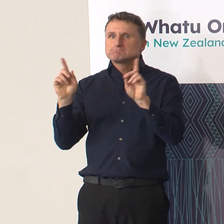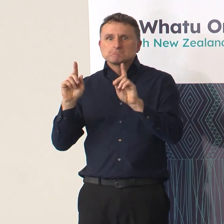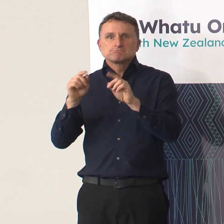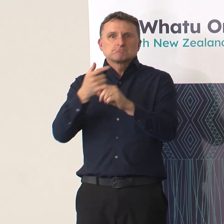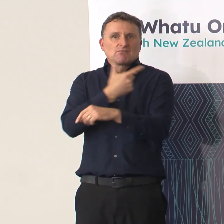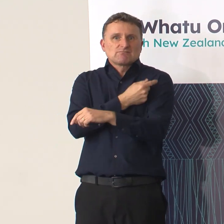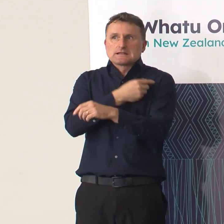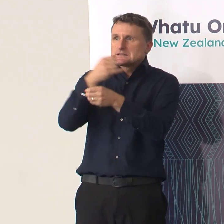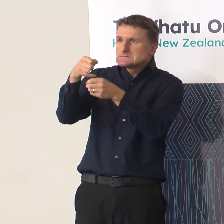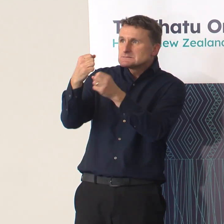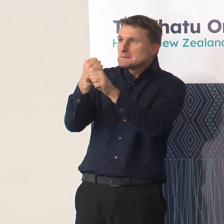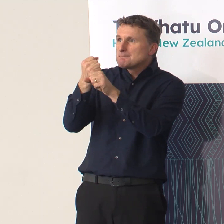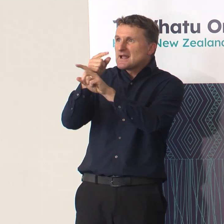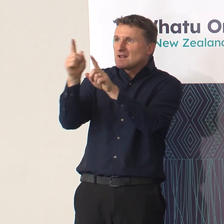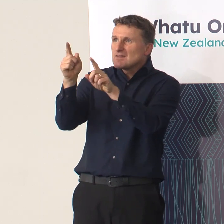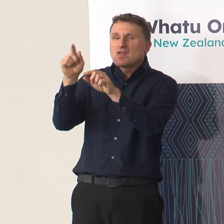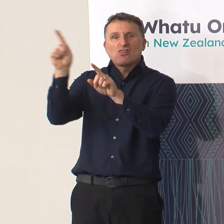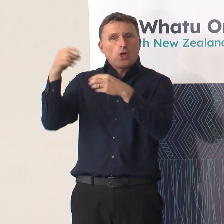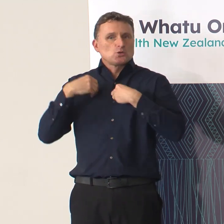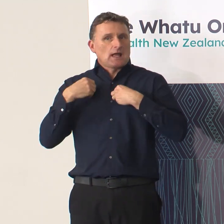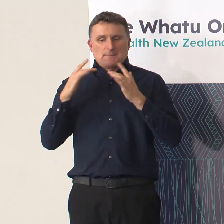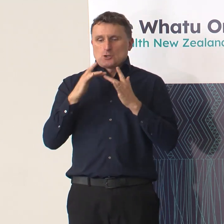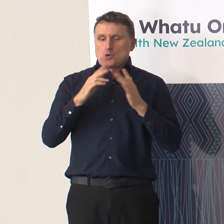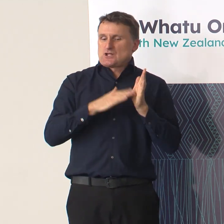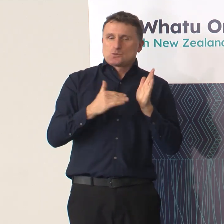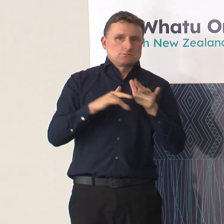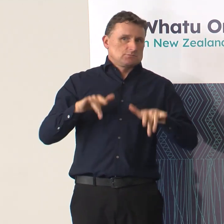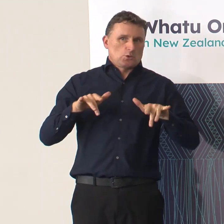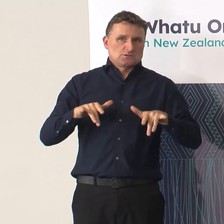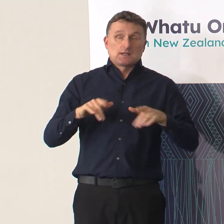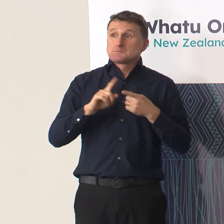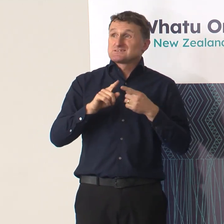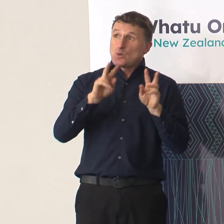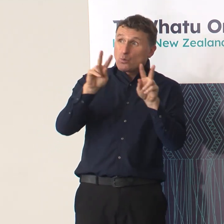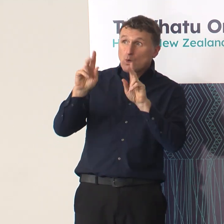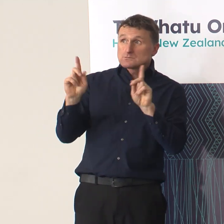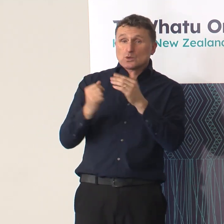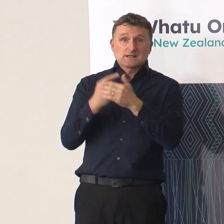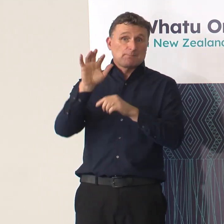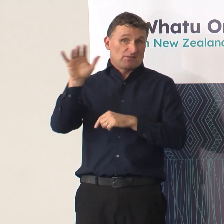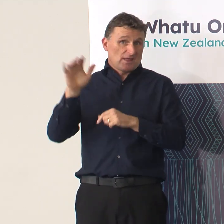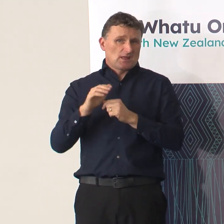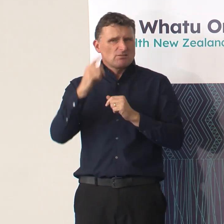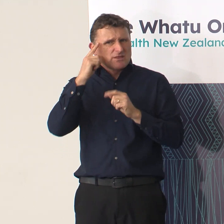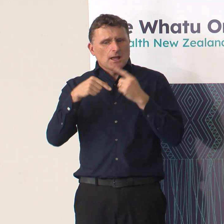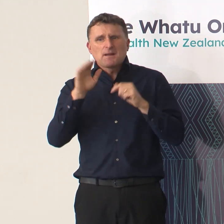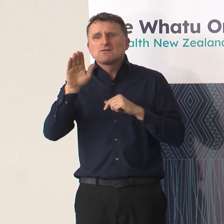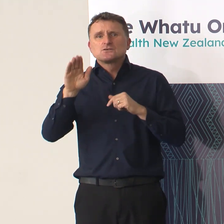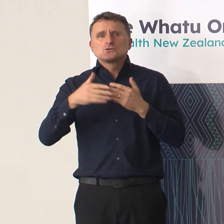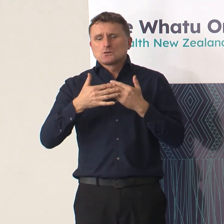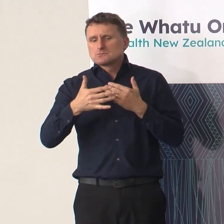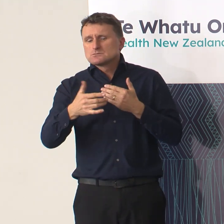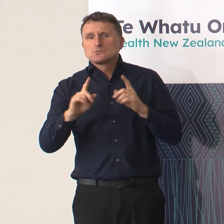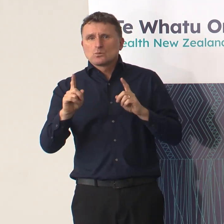companies have not made applications here, to my knowledge, yet, but we're certainly building in some of those things in terms of our future thinking, because I would